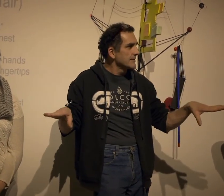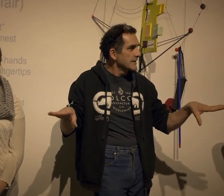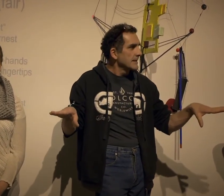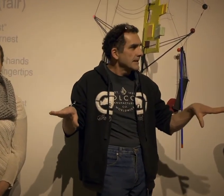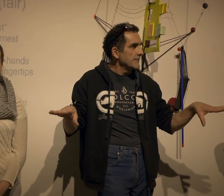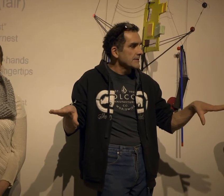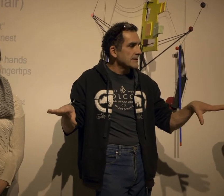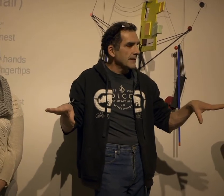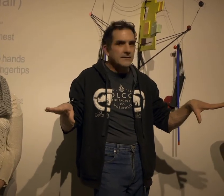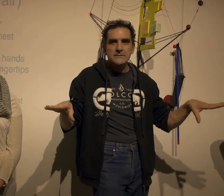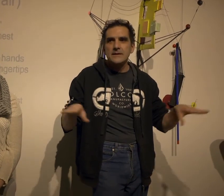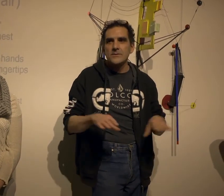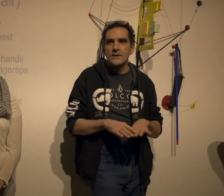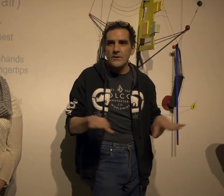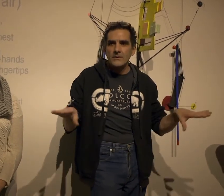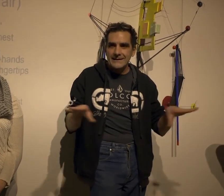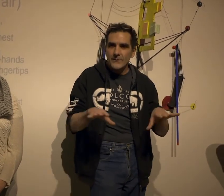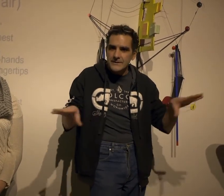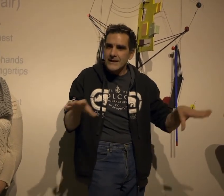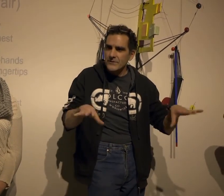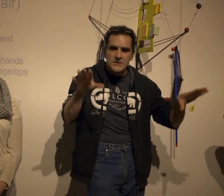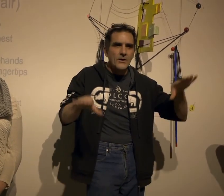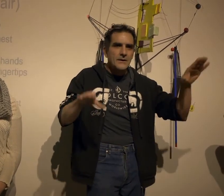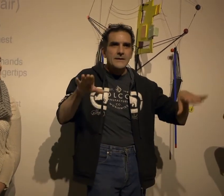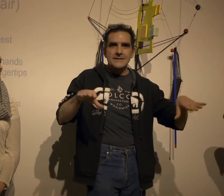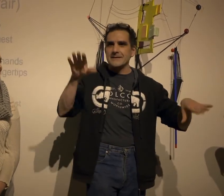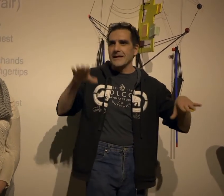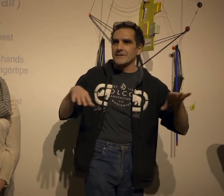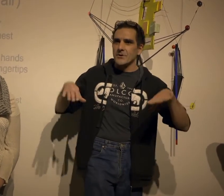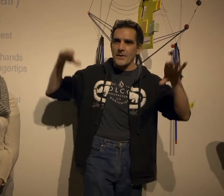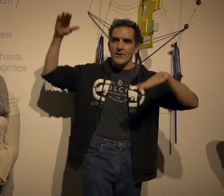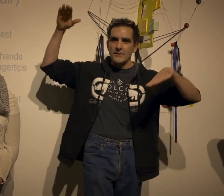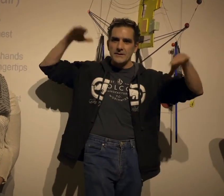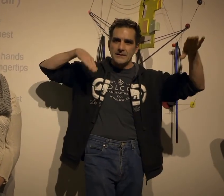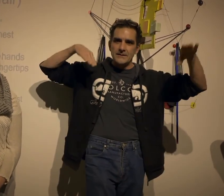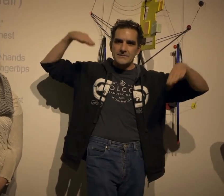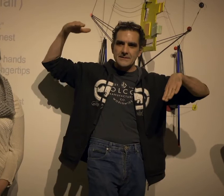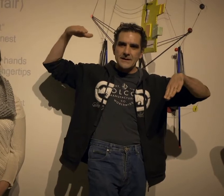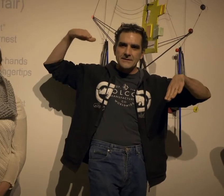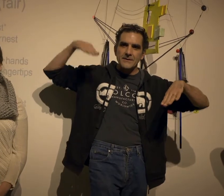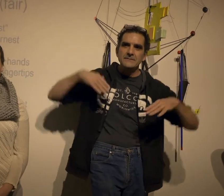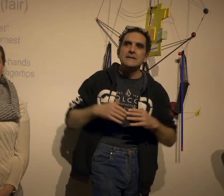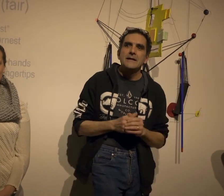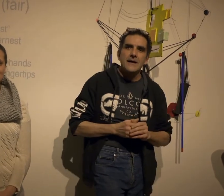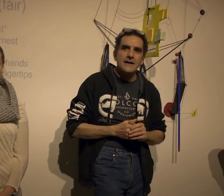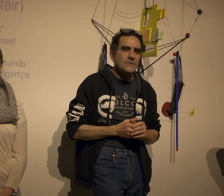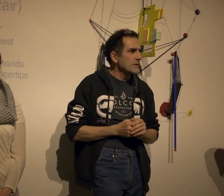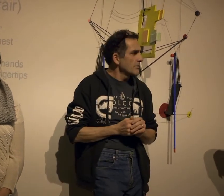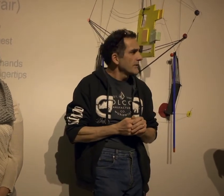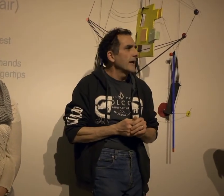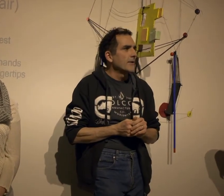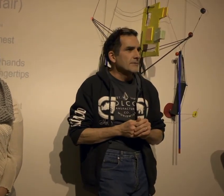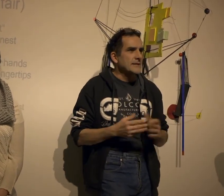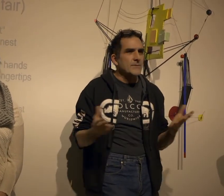of even scale and so we can all collaborate together there's no disconnect there's no power disconnect at all and